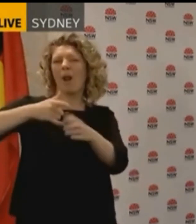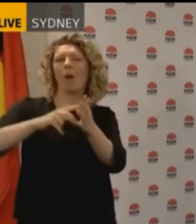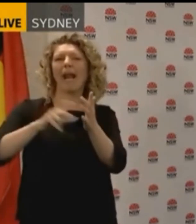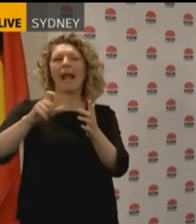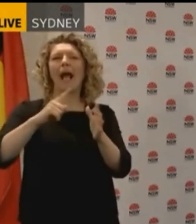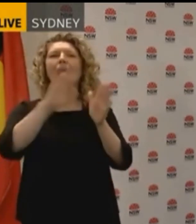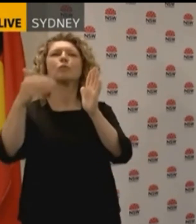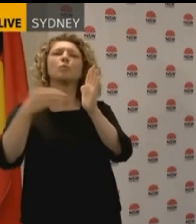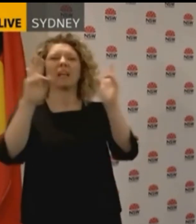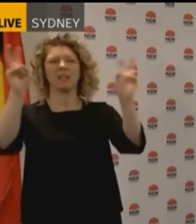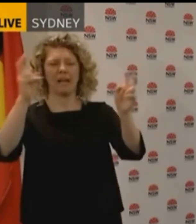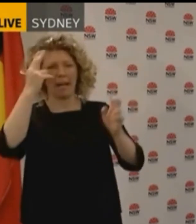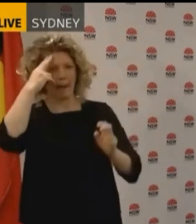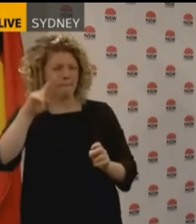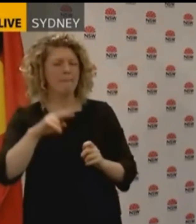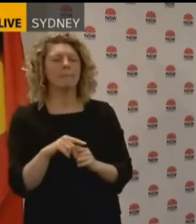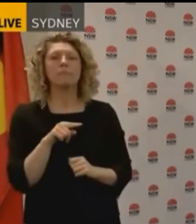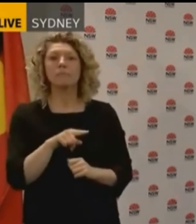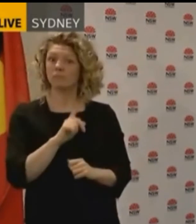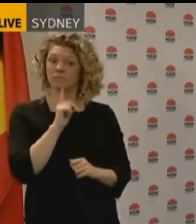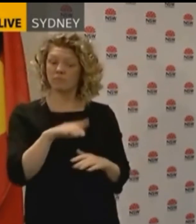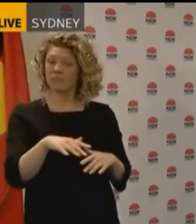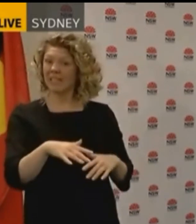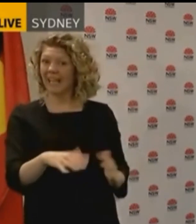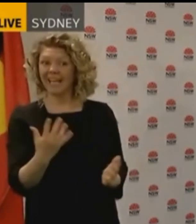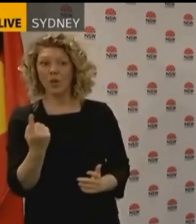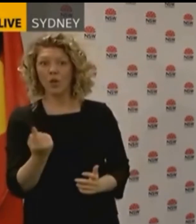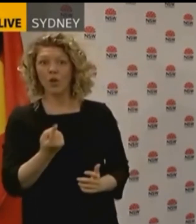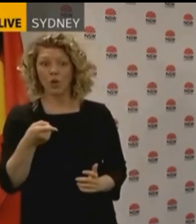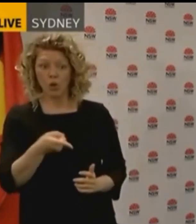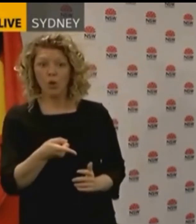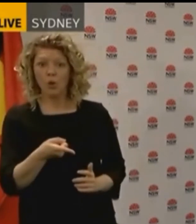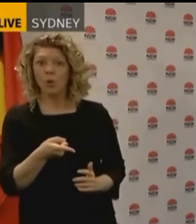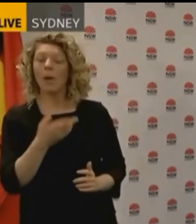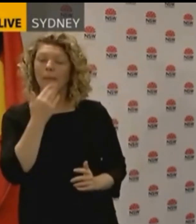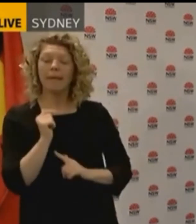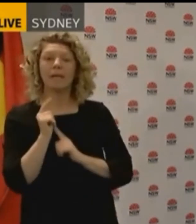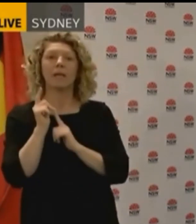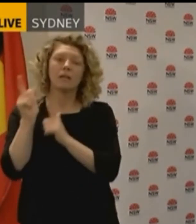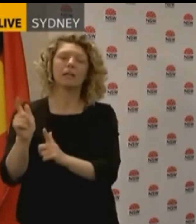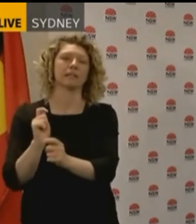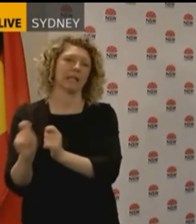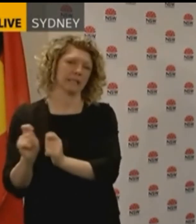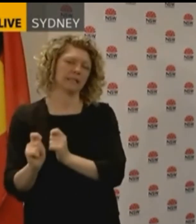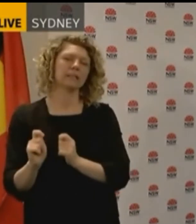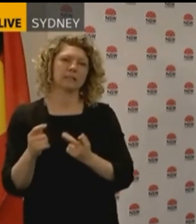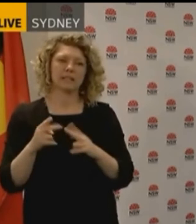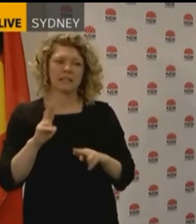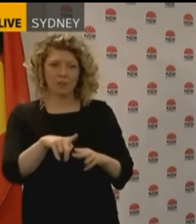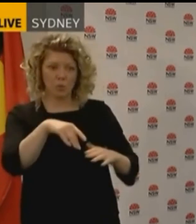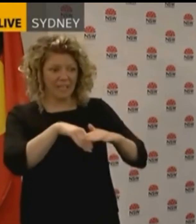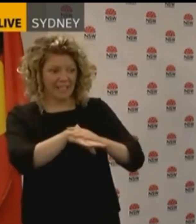more to reinforce to anyone that those are the requirements in case anyone was attending that